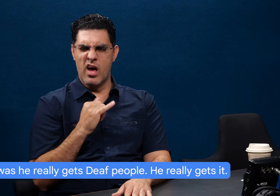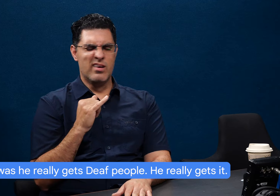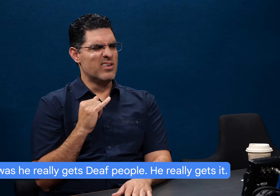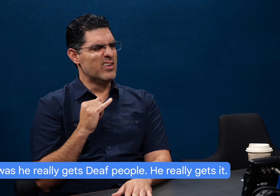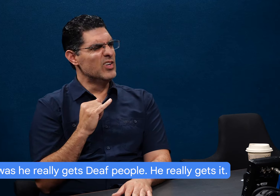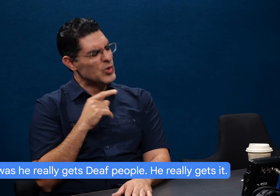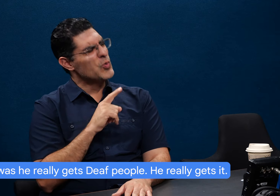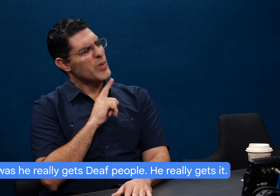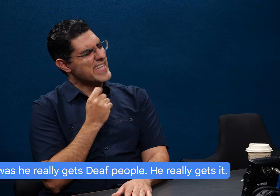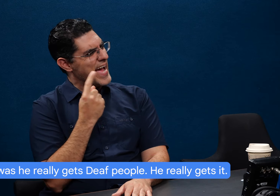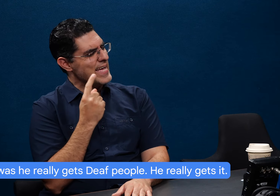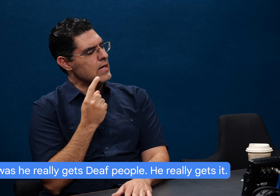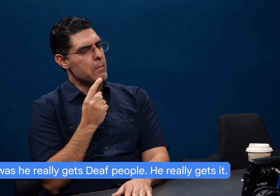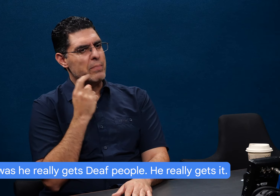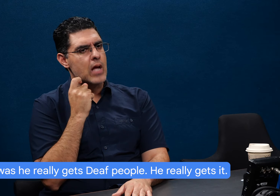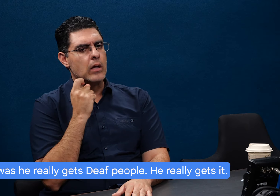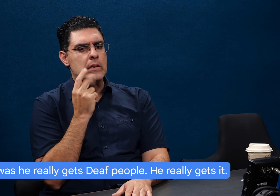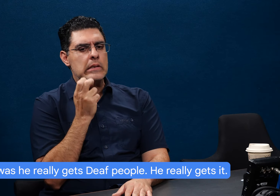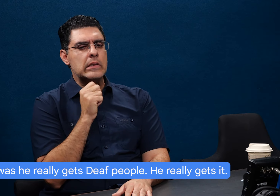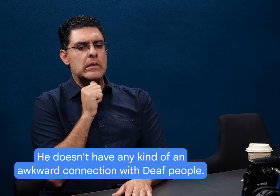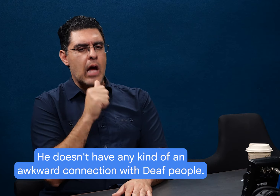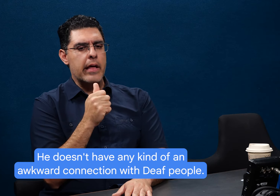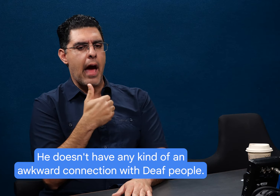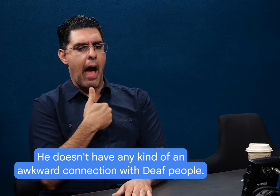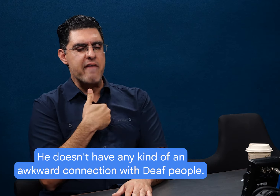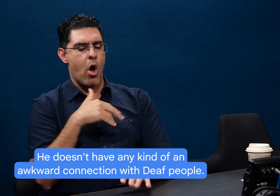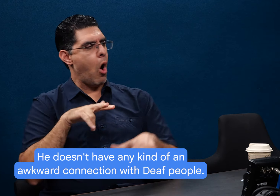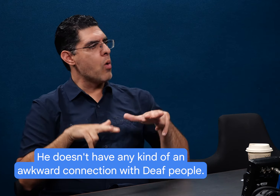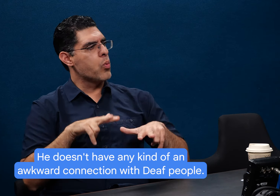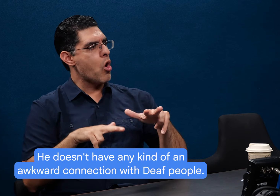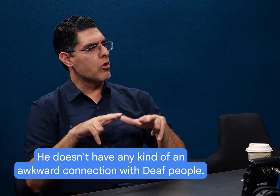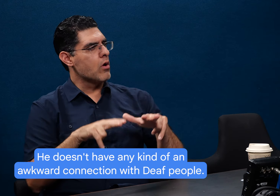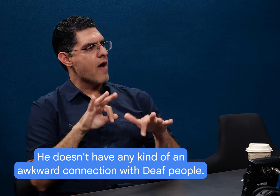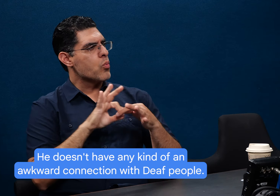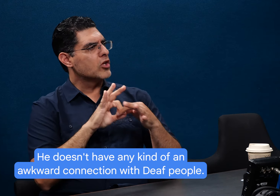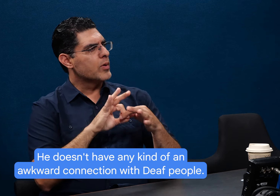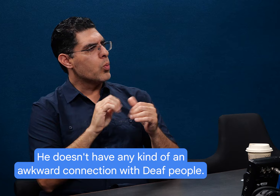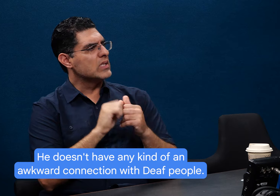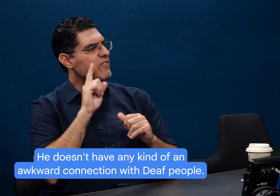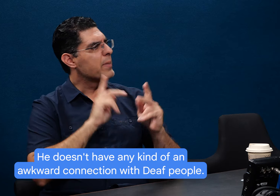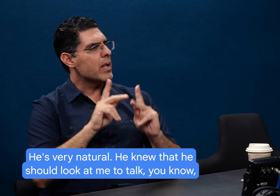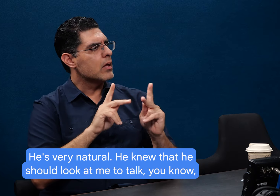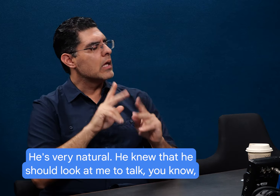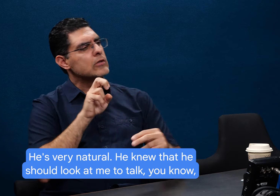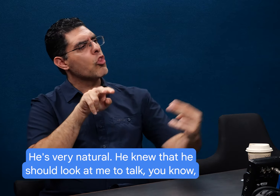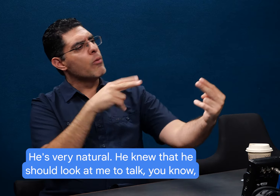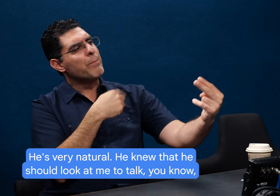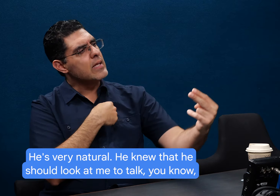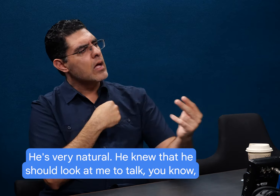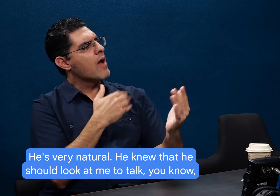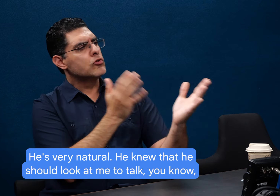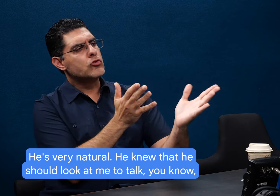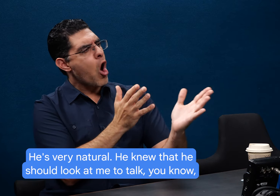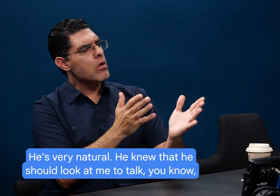he really gets deaf people. He really gets it. He doesn't have any kind of an awkward connection with deaf people. He's very natural.